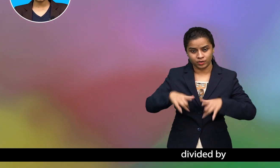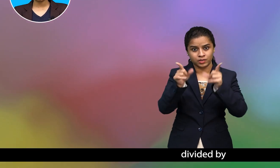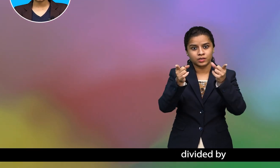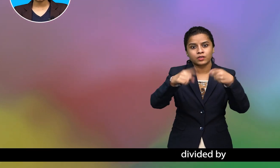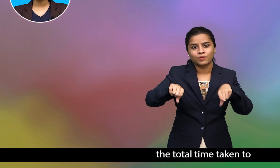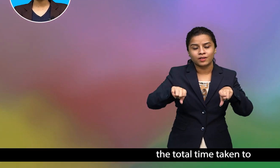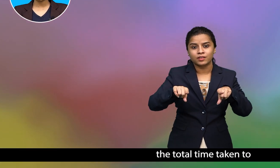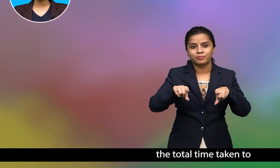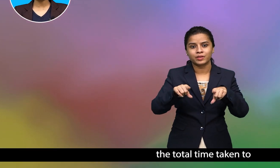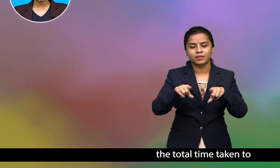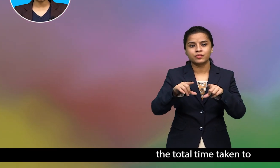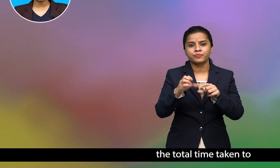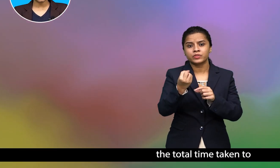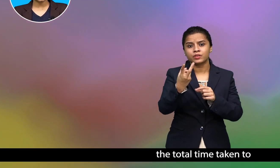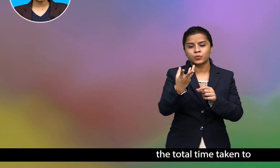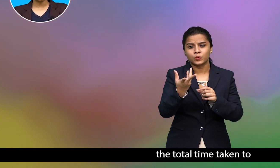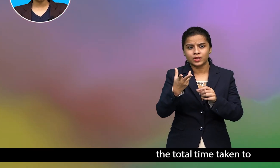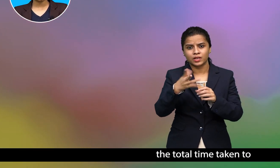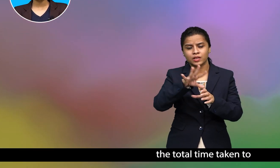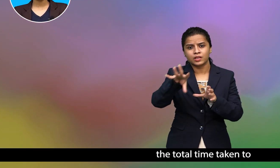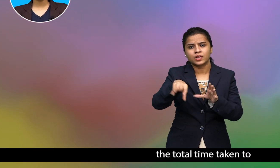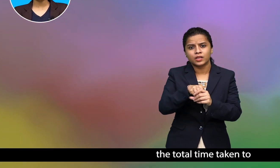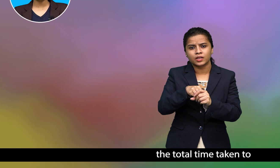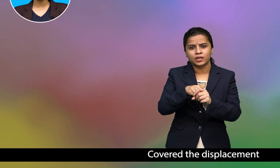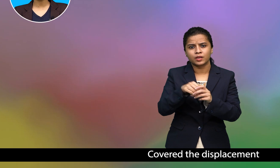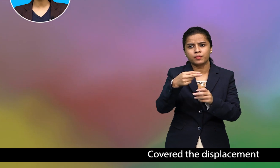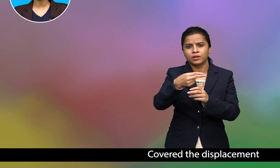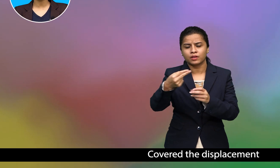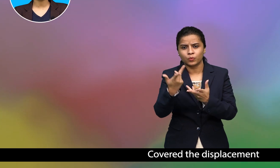the total time taken to cover the displacement